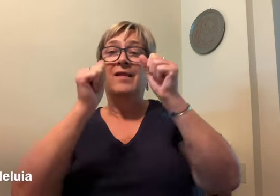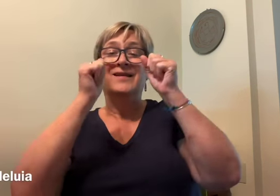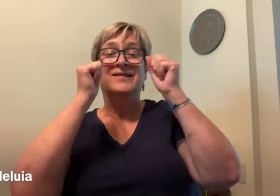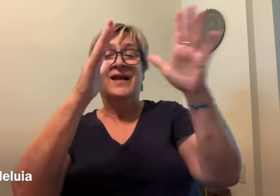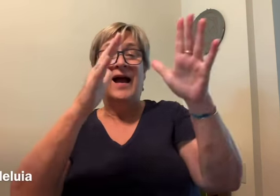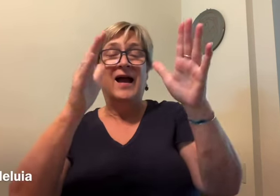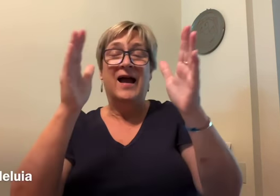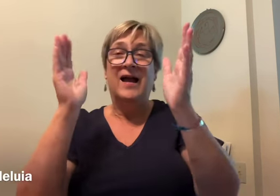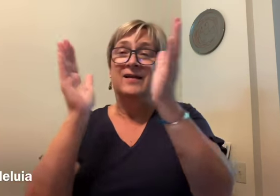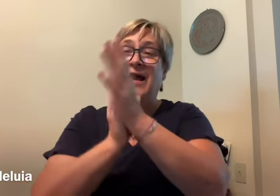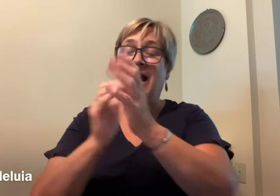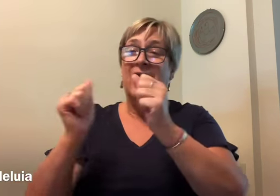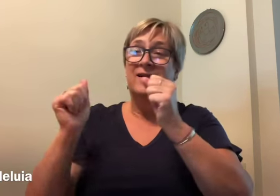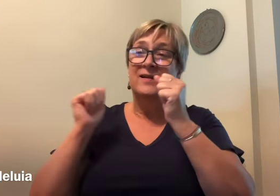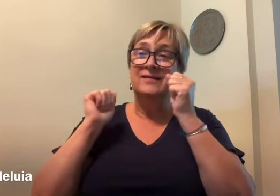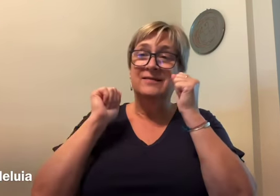Alleluia. Alleluia.